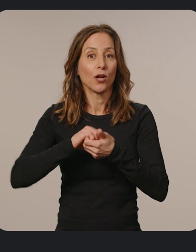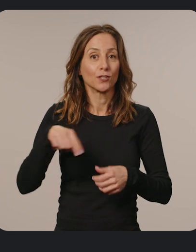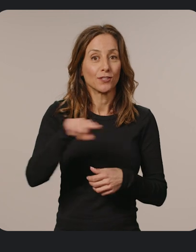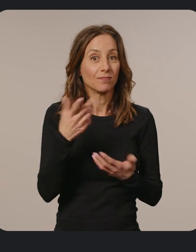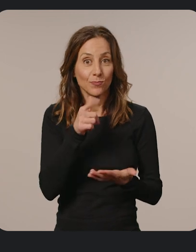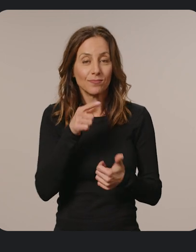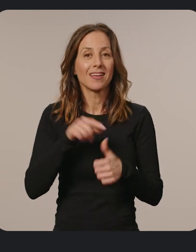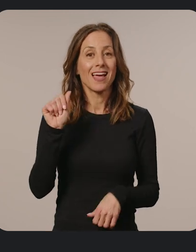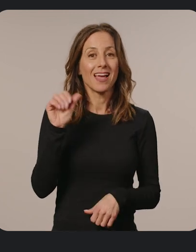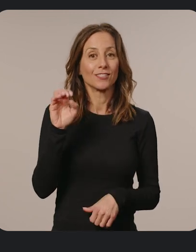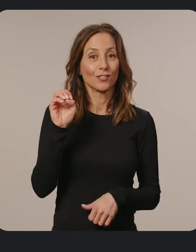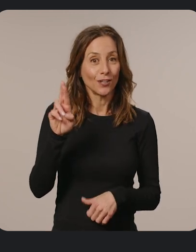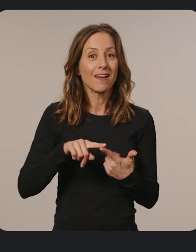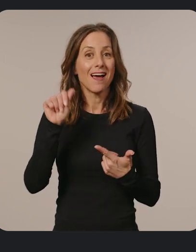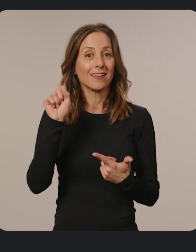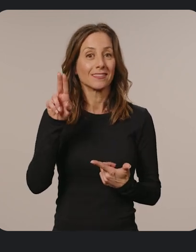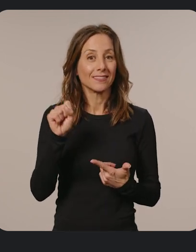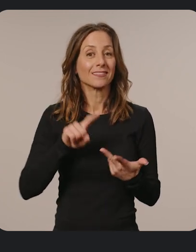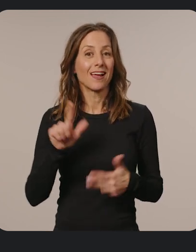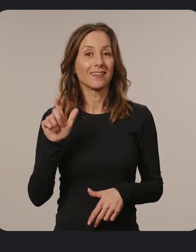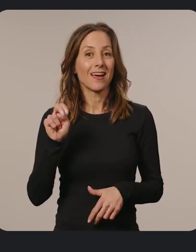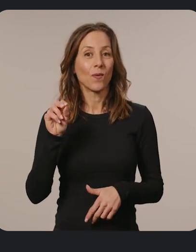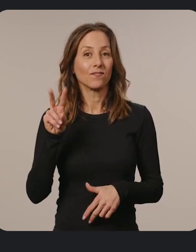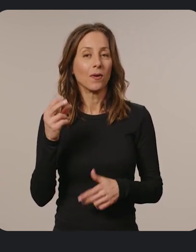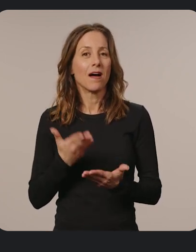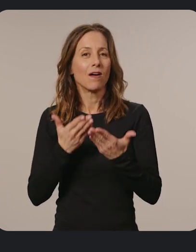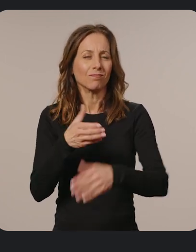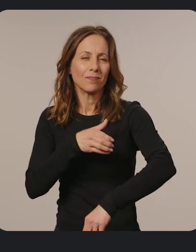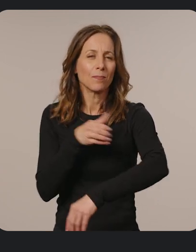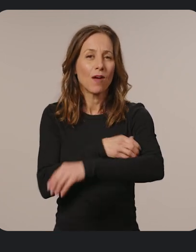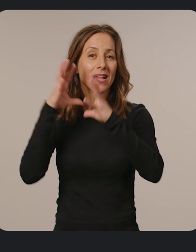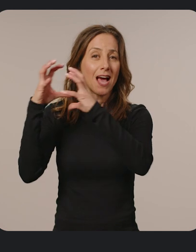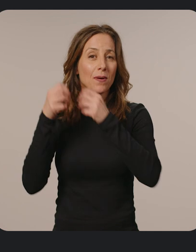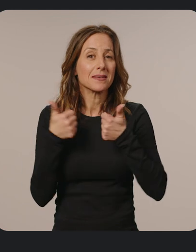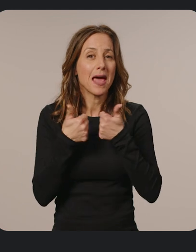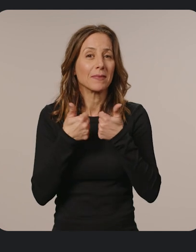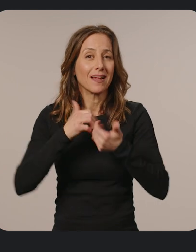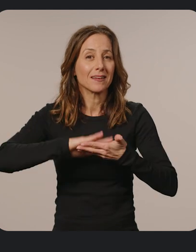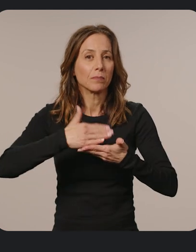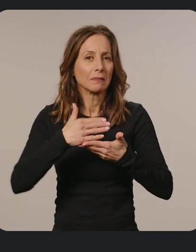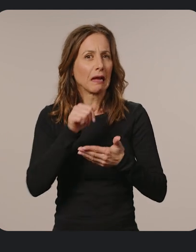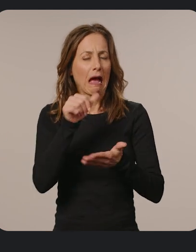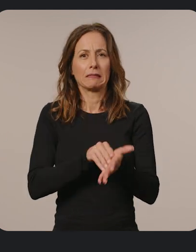partners Acer, Asus, and Lenovo to offer powerful cloud gaming laptops that don't break the bank.